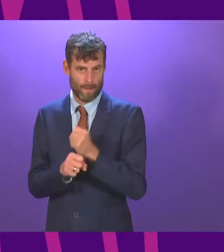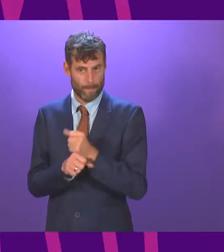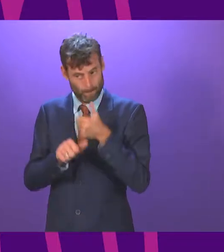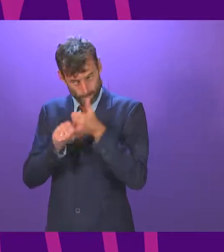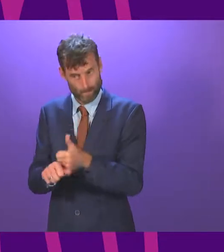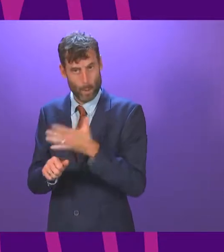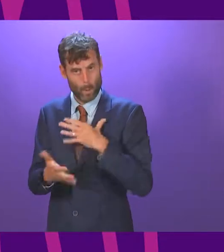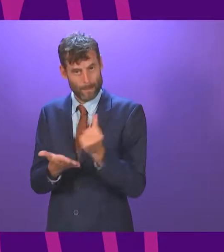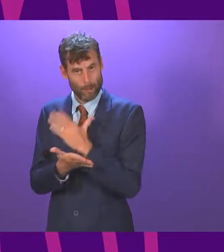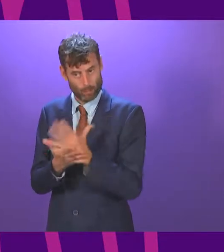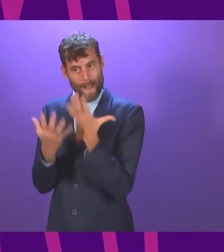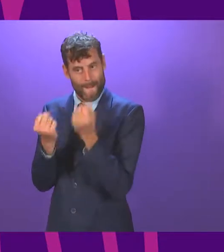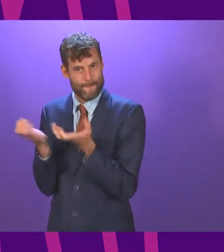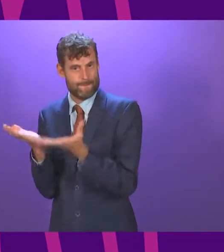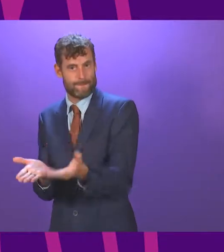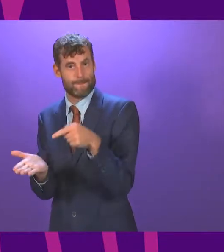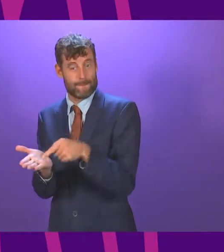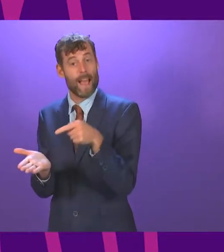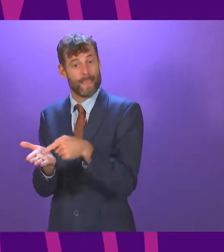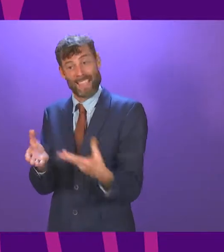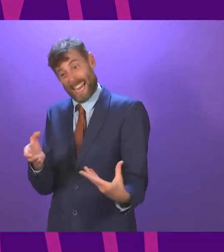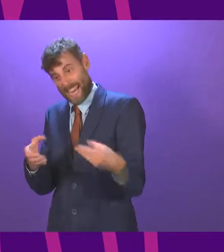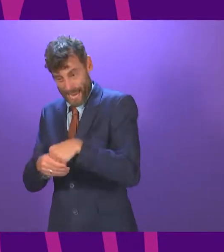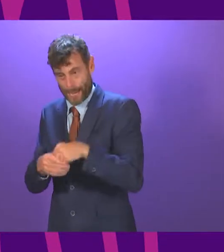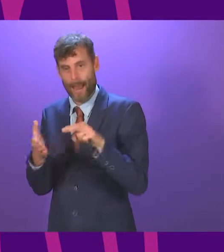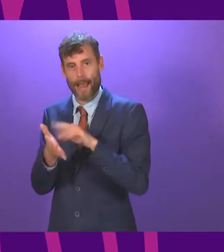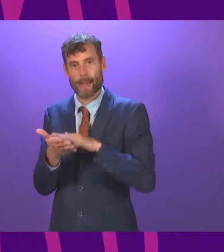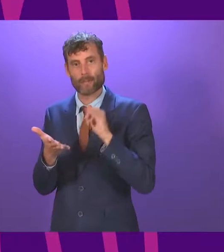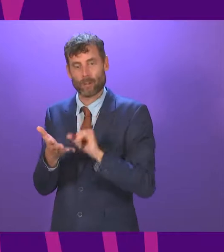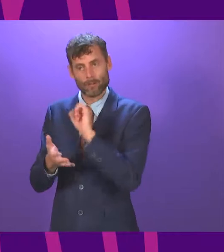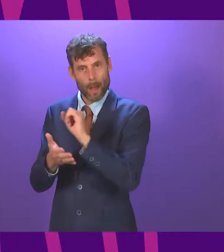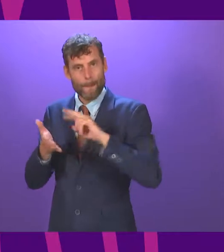the NHS recovery plan that has been published.